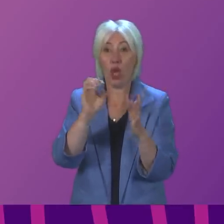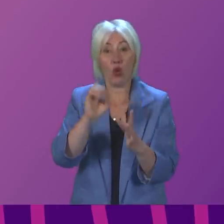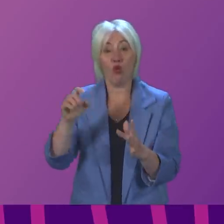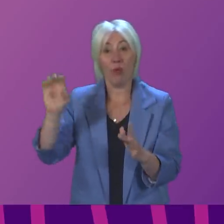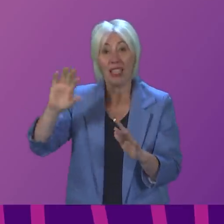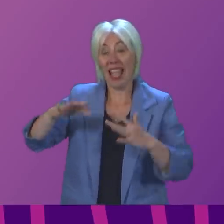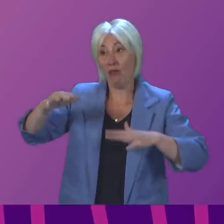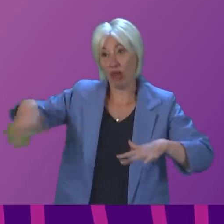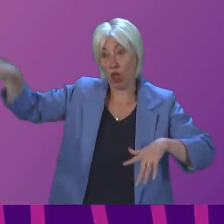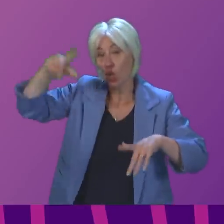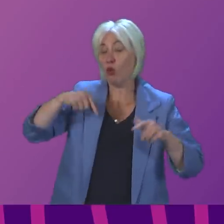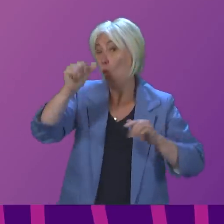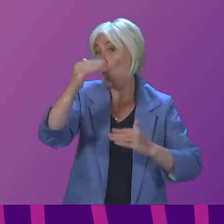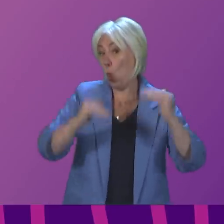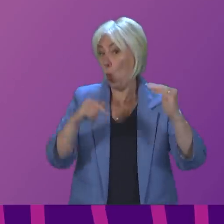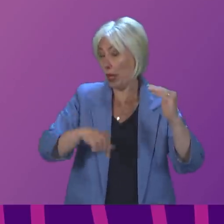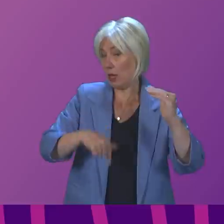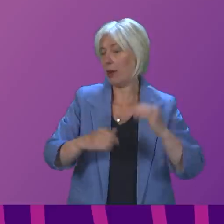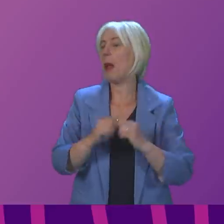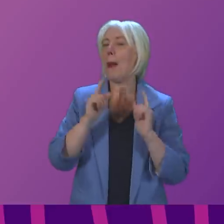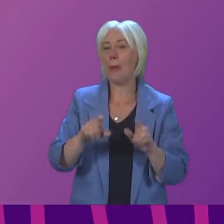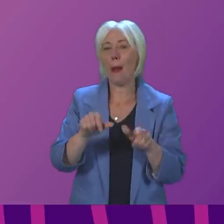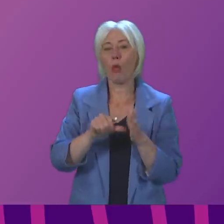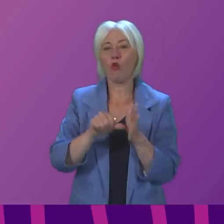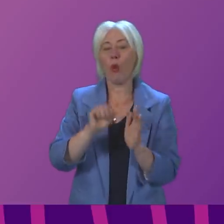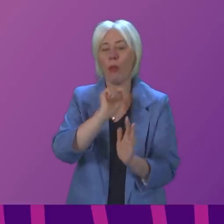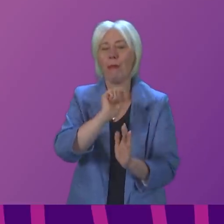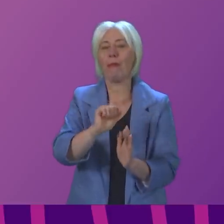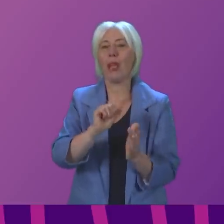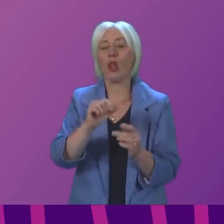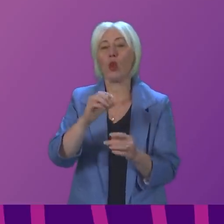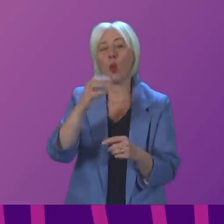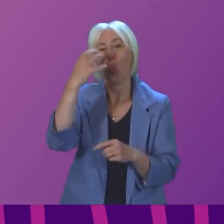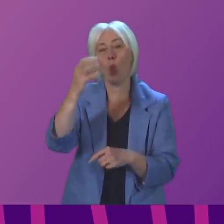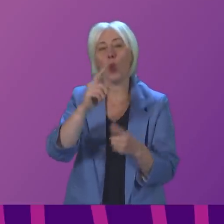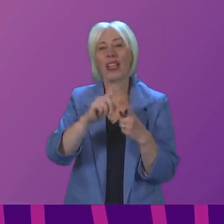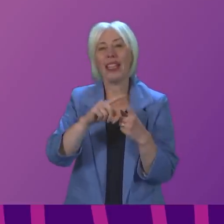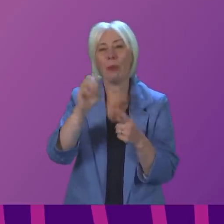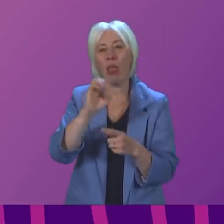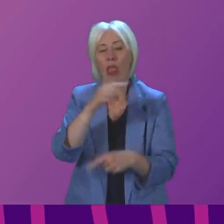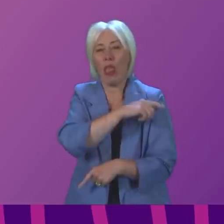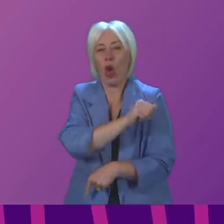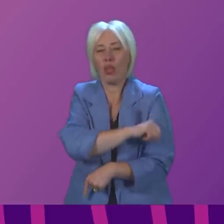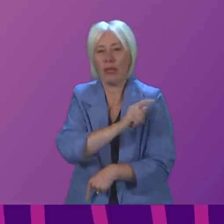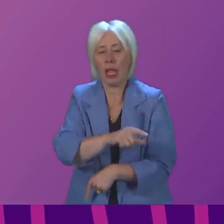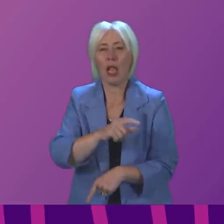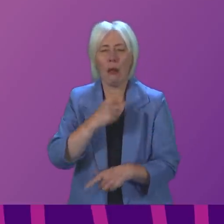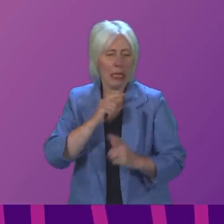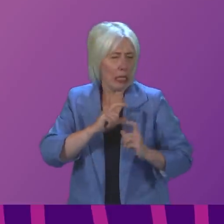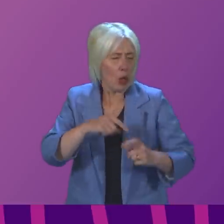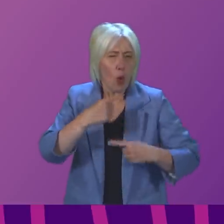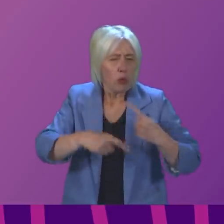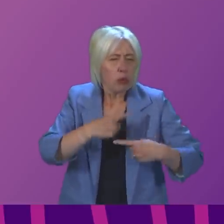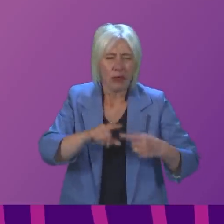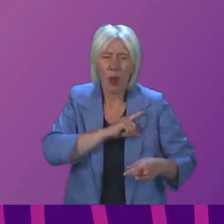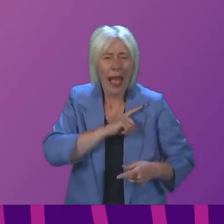Secondly, that there's a systemic problem in the Queen Elizabeth causing infections. That's a suggestion that has always been taken seriously. That's